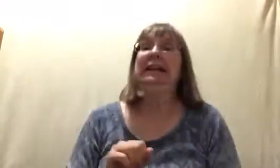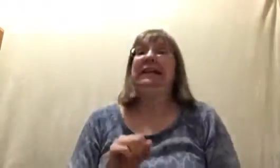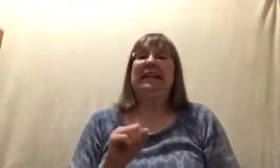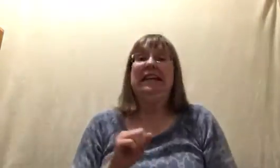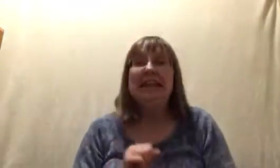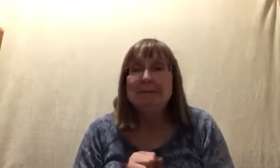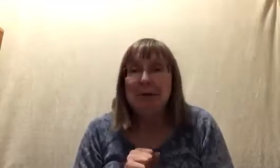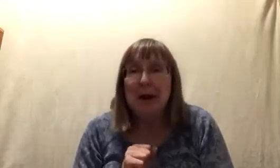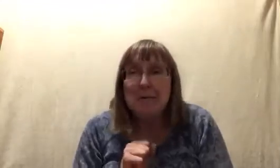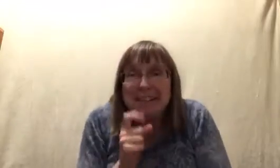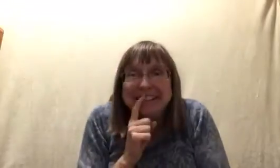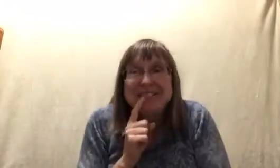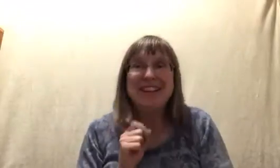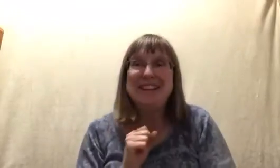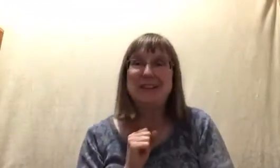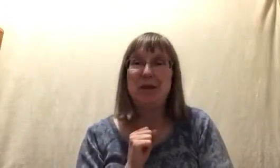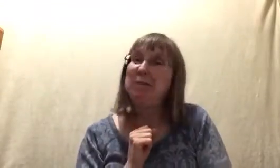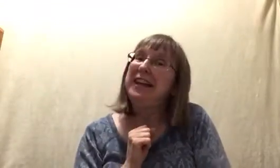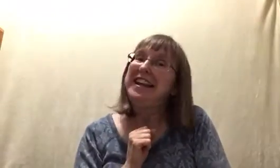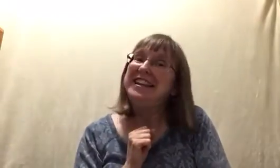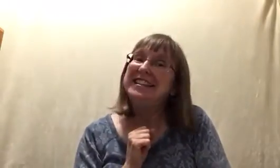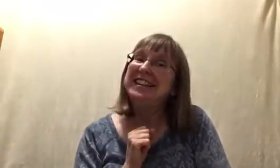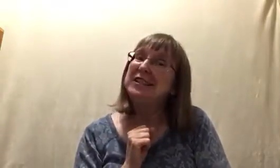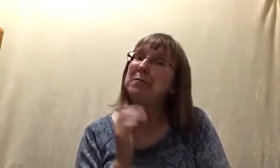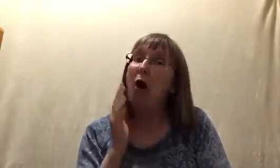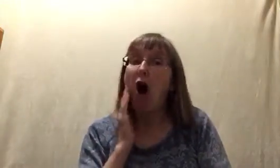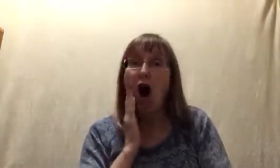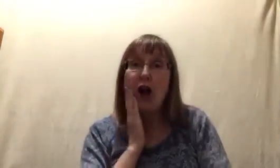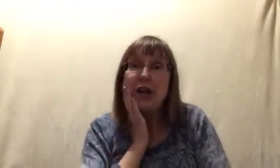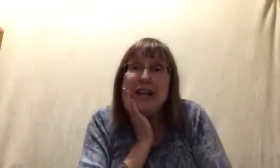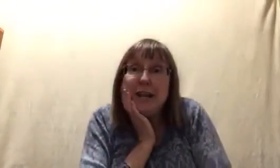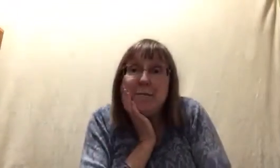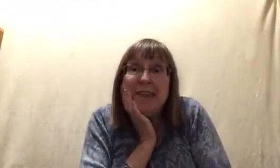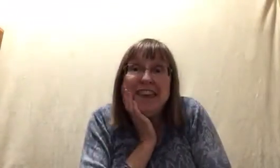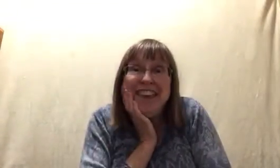He burped, but he's so polite, he says, pardon me.